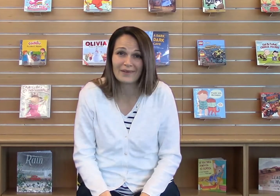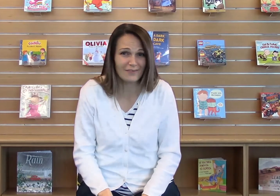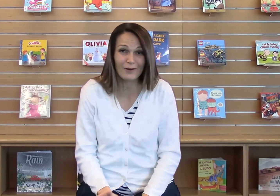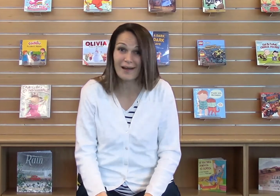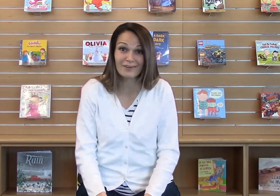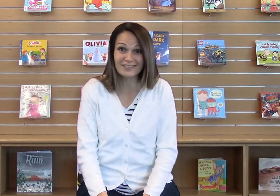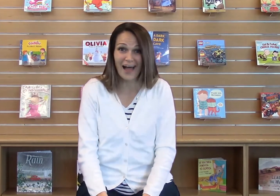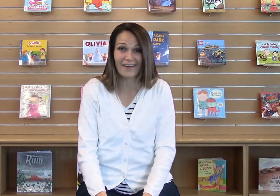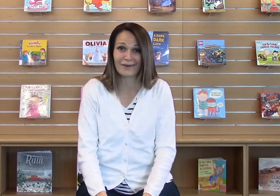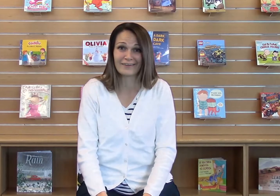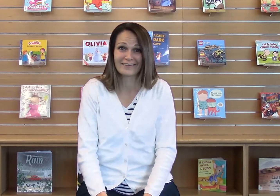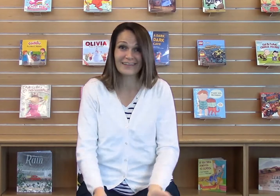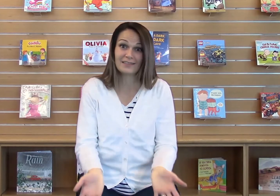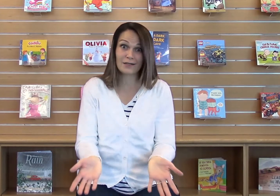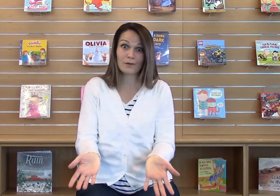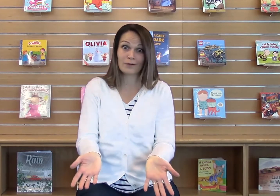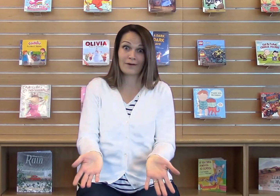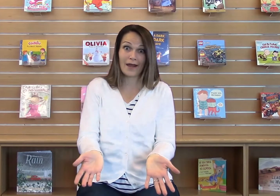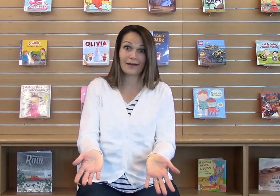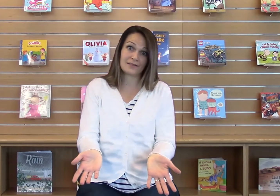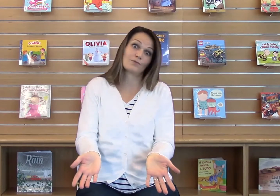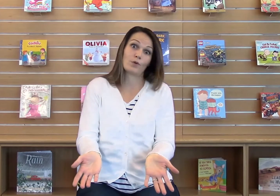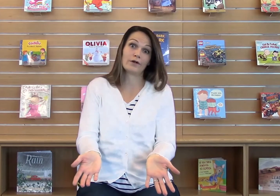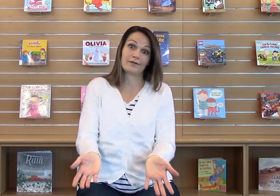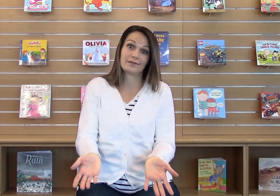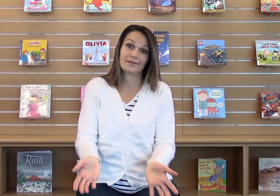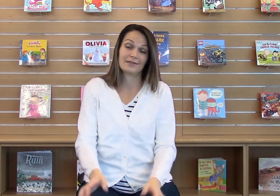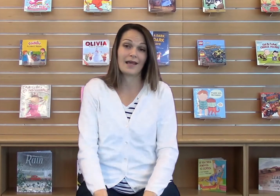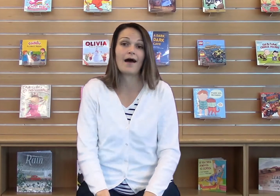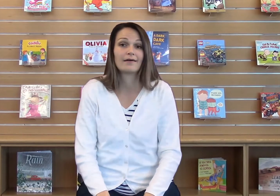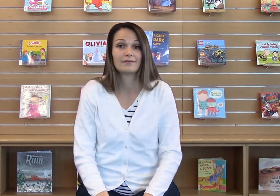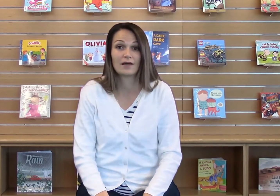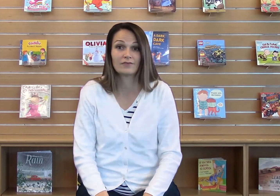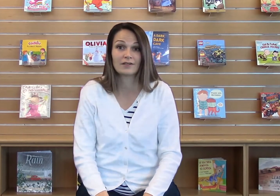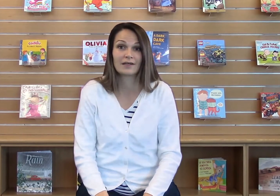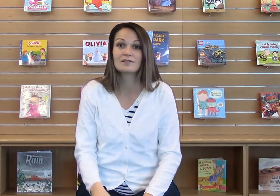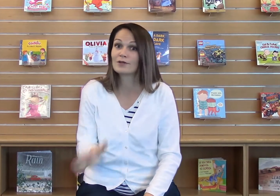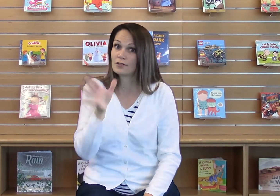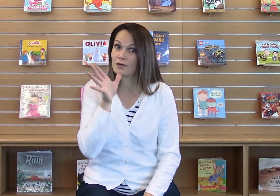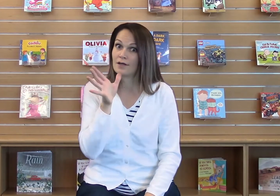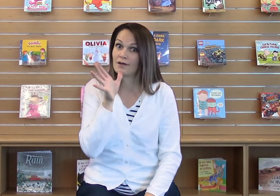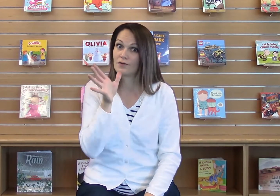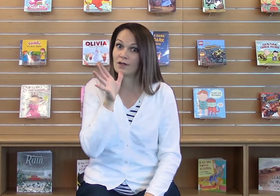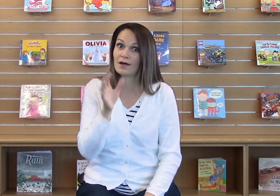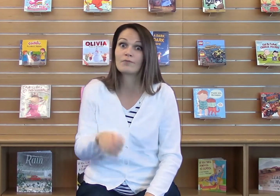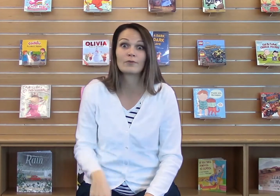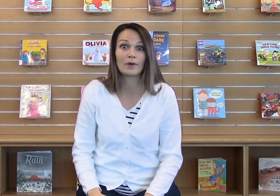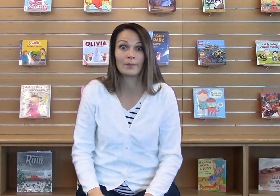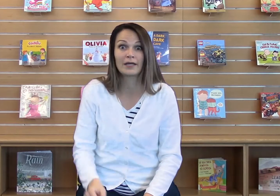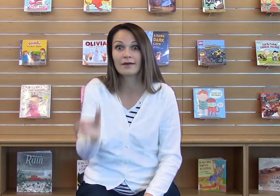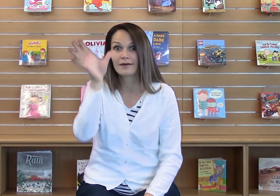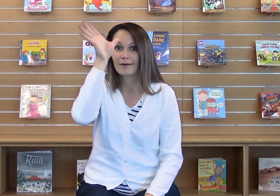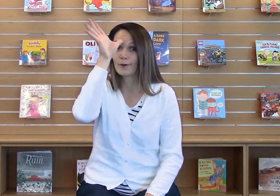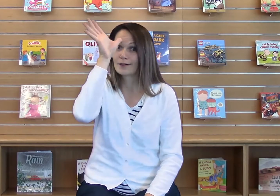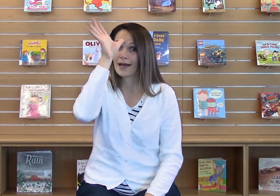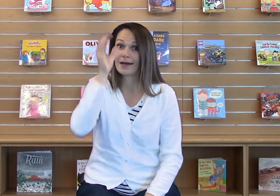If you're ever tired, that's a good one, right? It's important. Yeah, definitely. Especially if you need help from mommy or daddy,